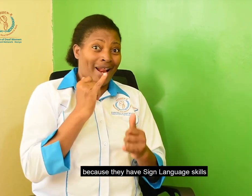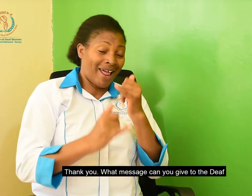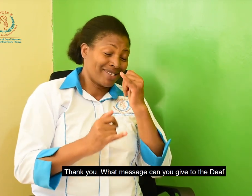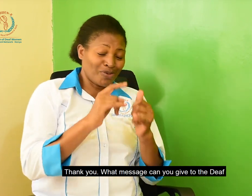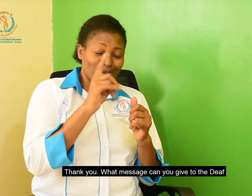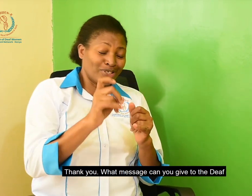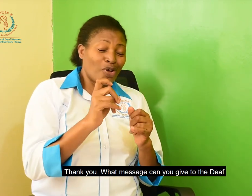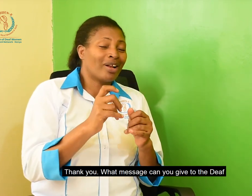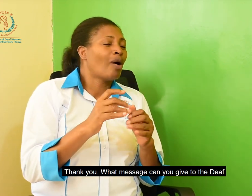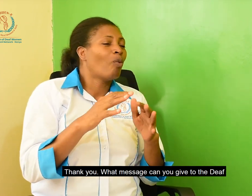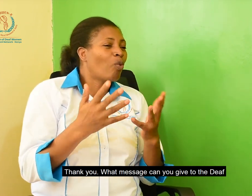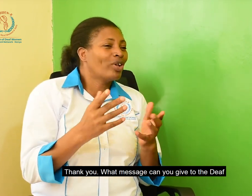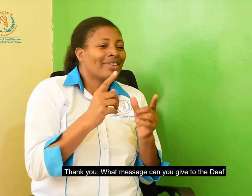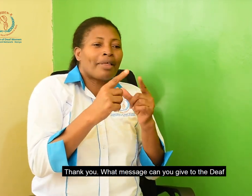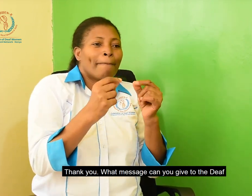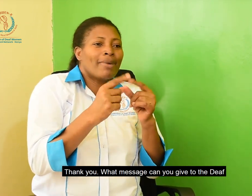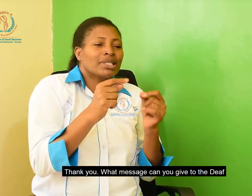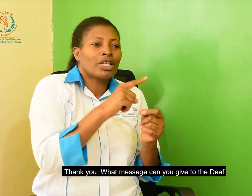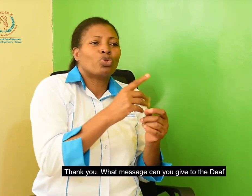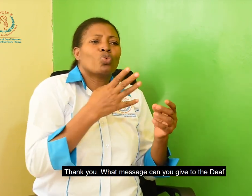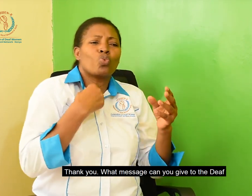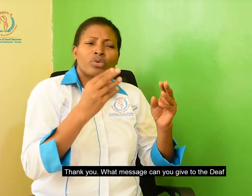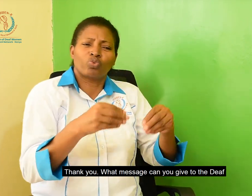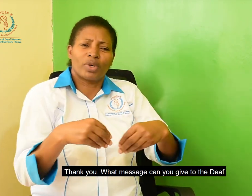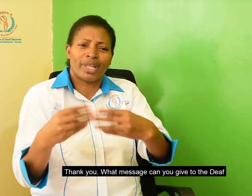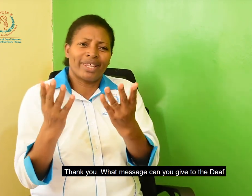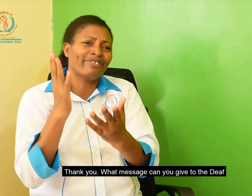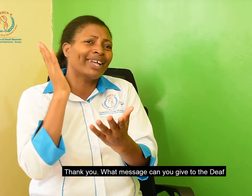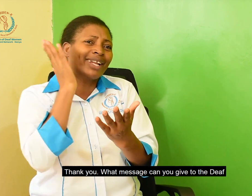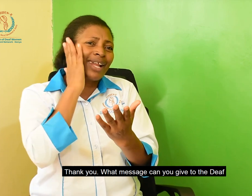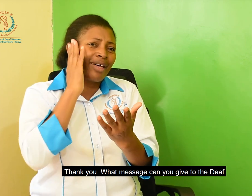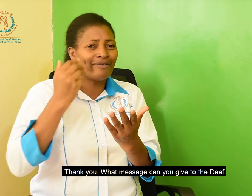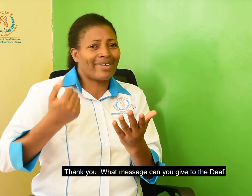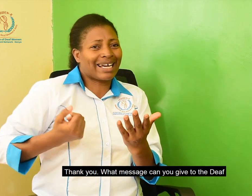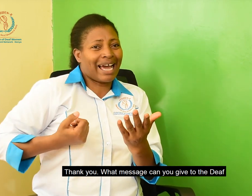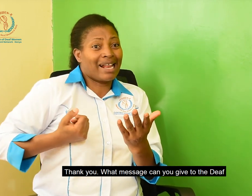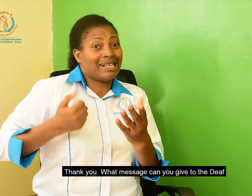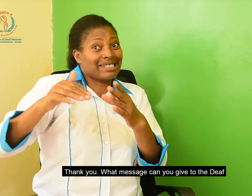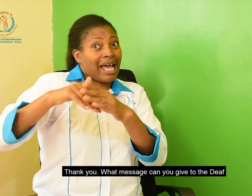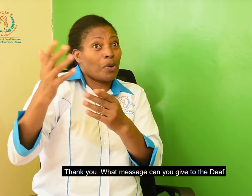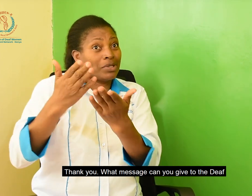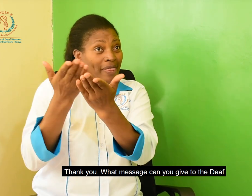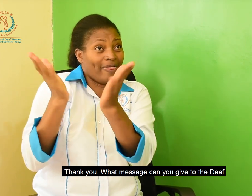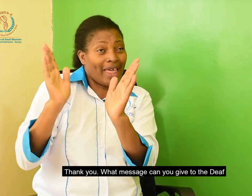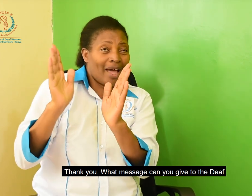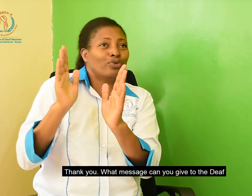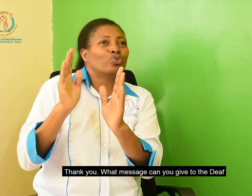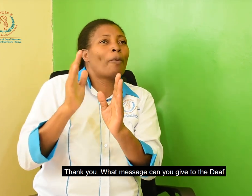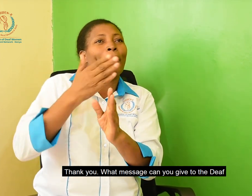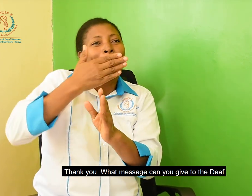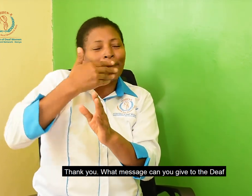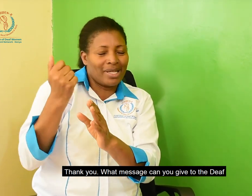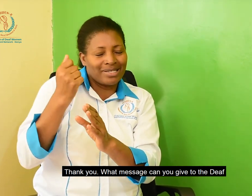Thank you, thank you, thank you. The last question. What message can you give to the deaf